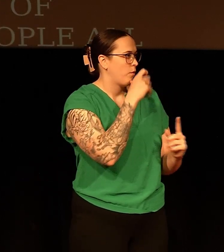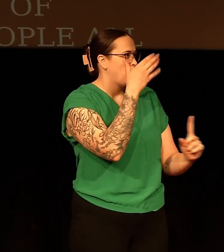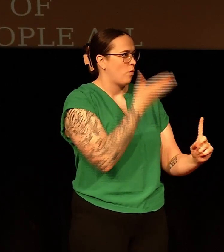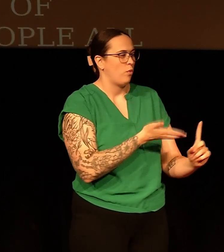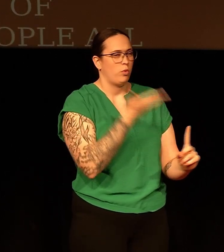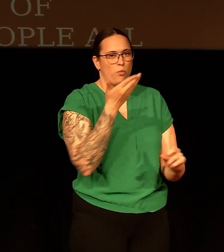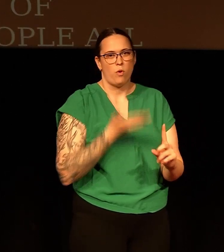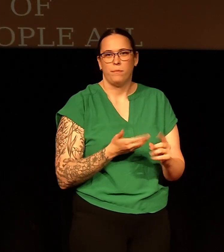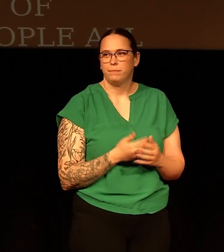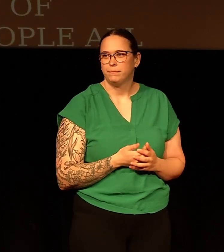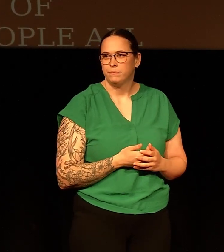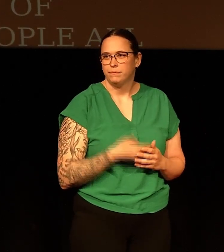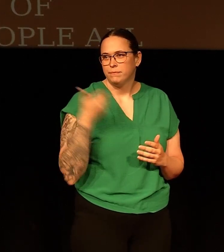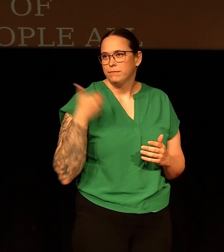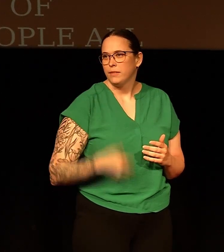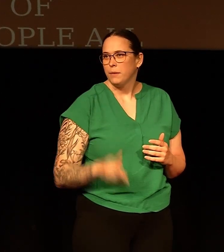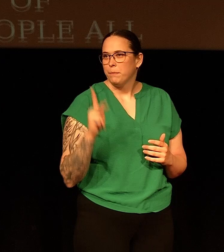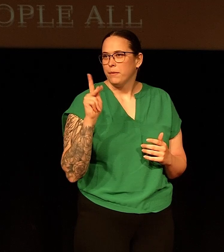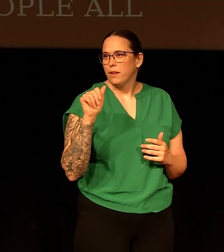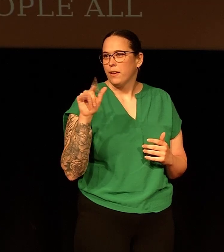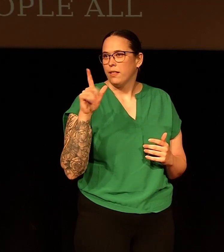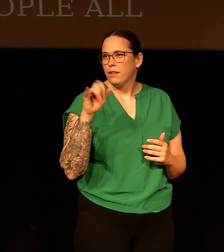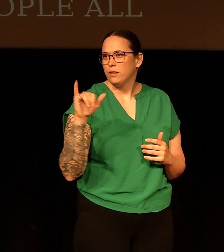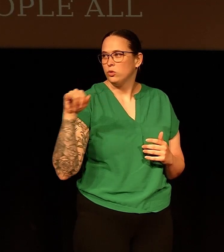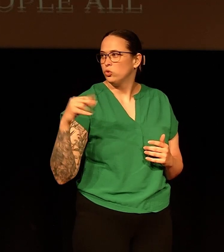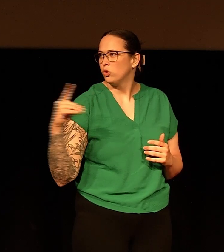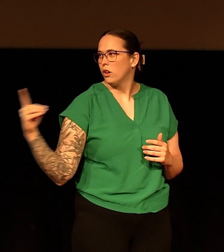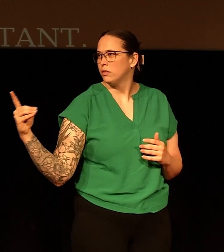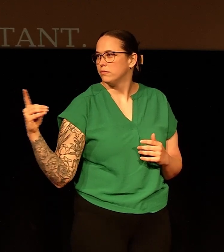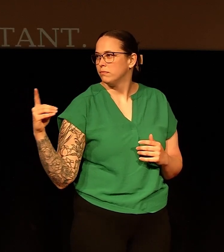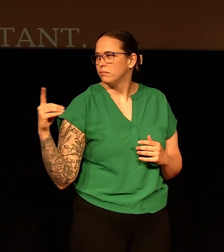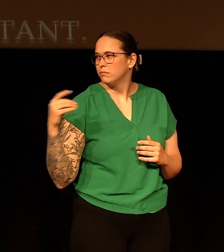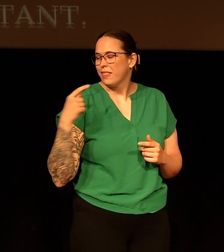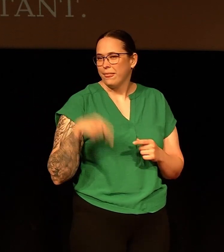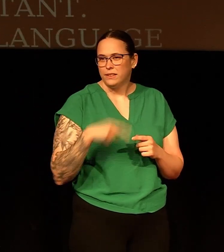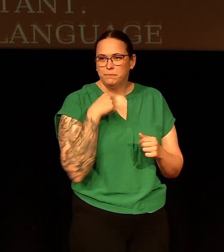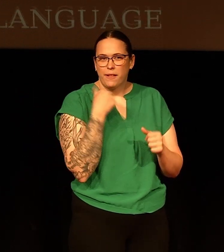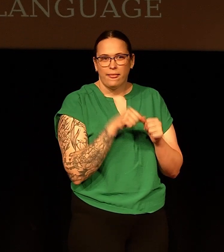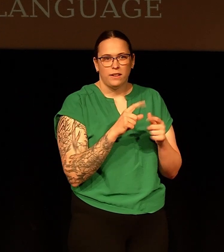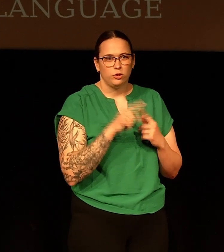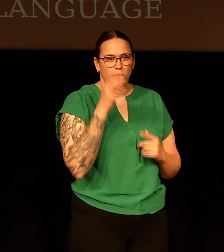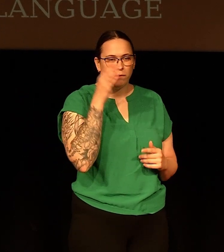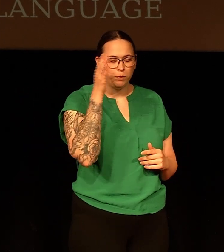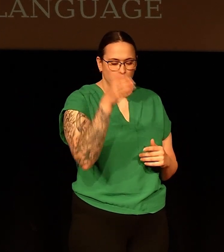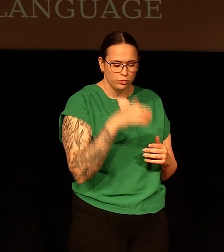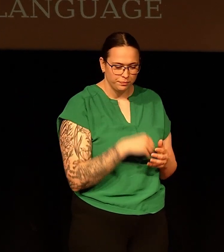despite who you are. My name is Kaylee Judd, and this is my letter to the future.